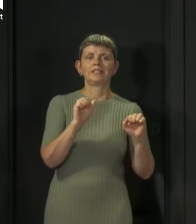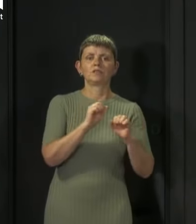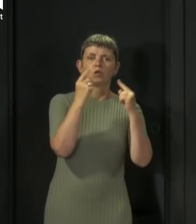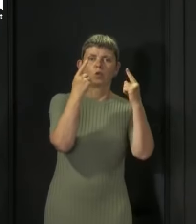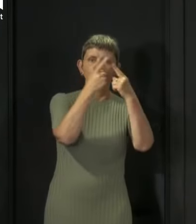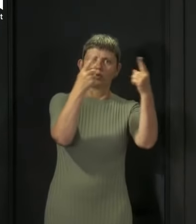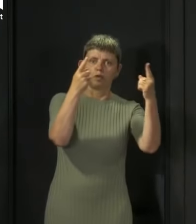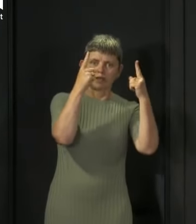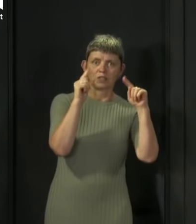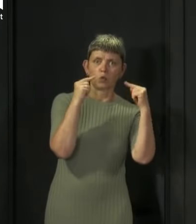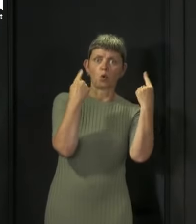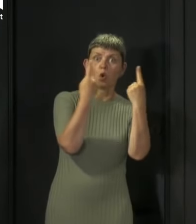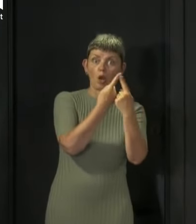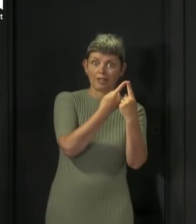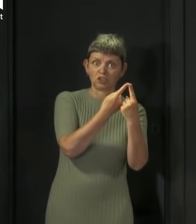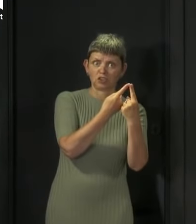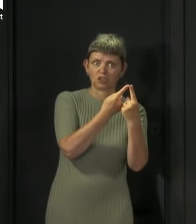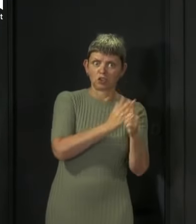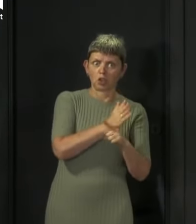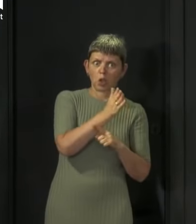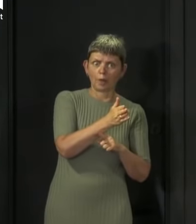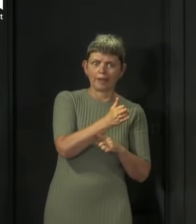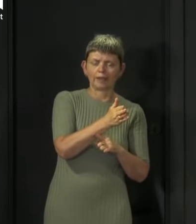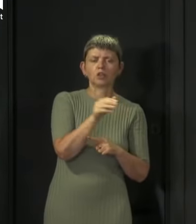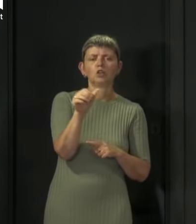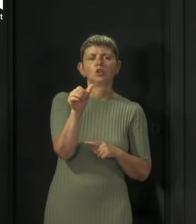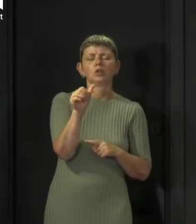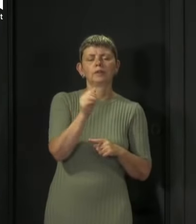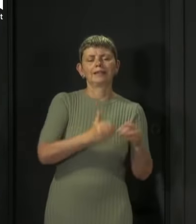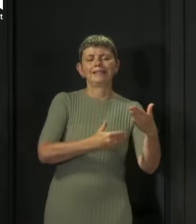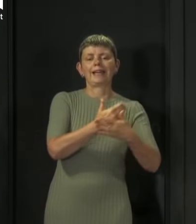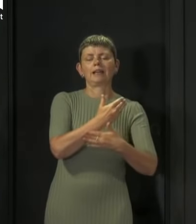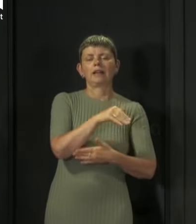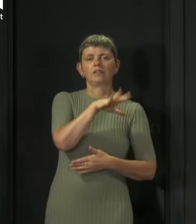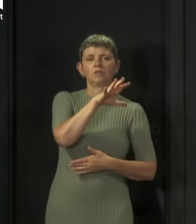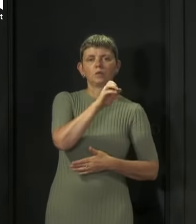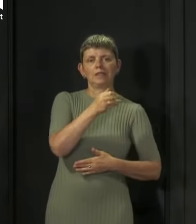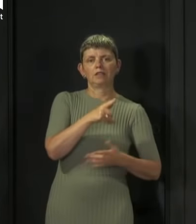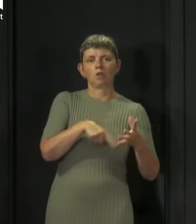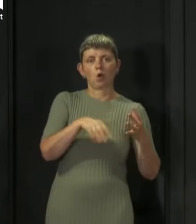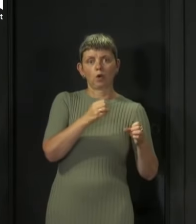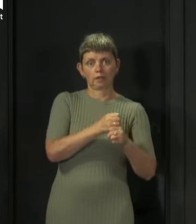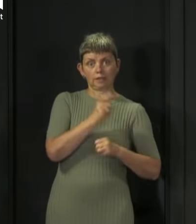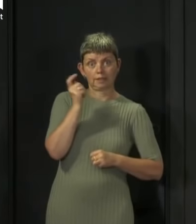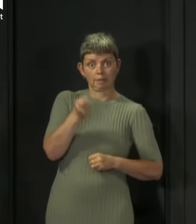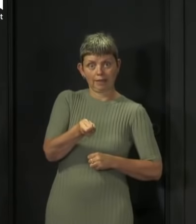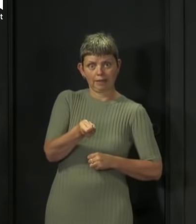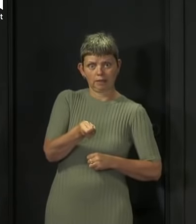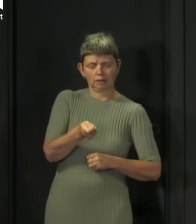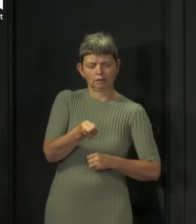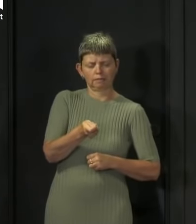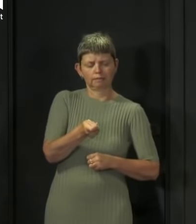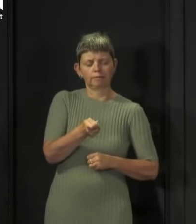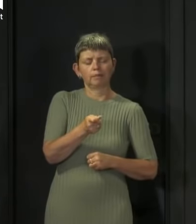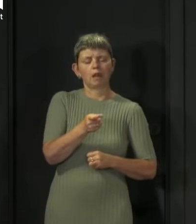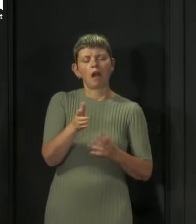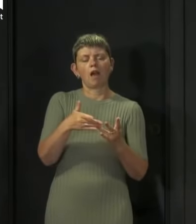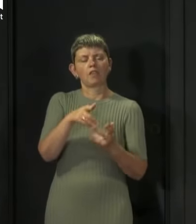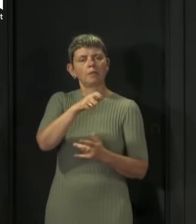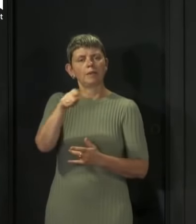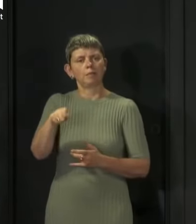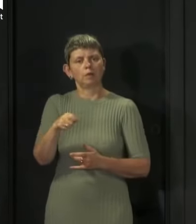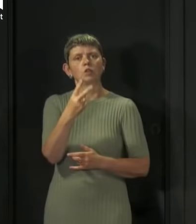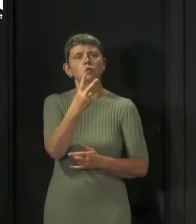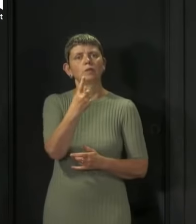or college place, then your appeal should be in by the 14th of August. For everybody else, I think I'm getting these dates right. It's the